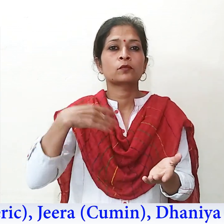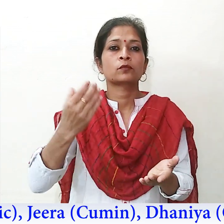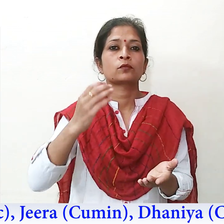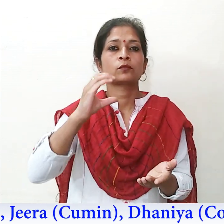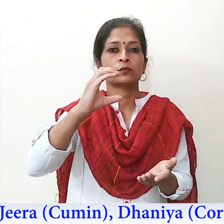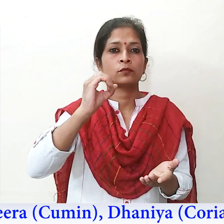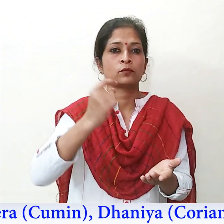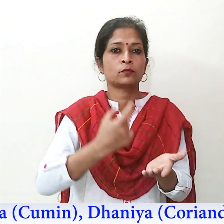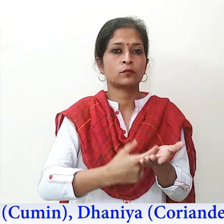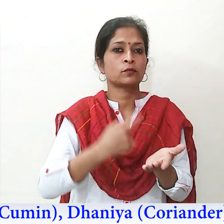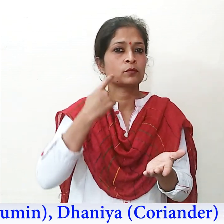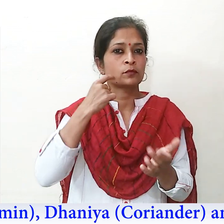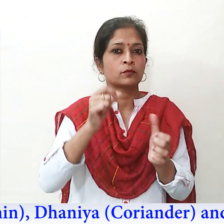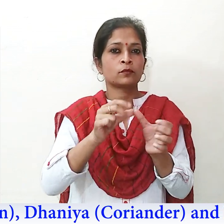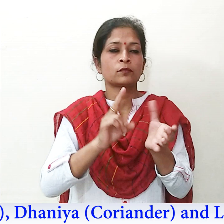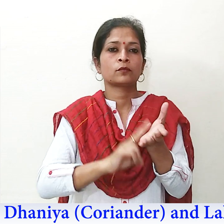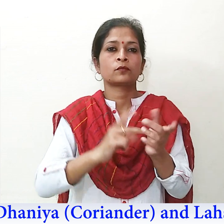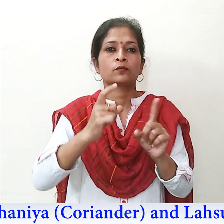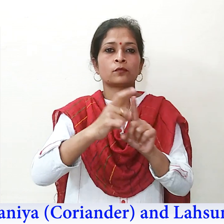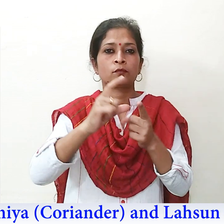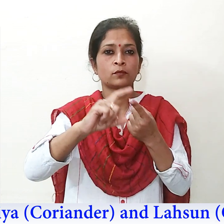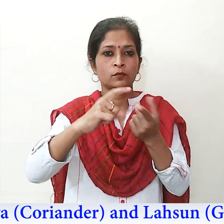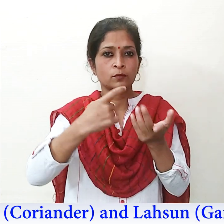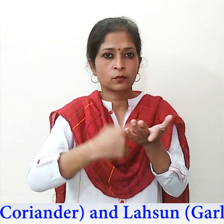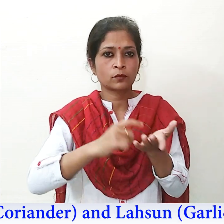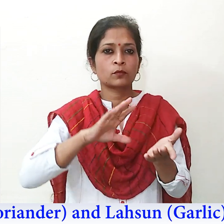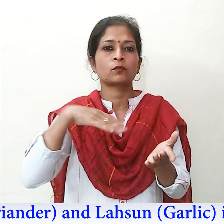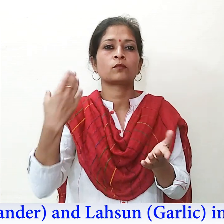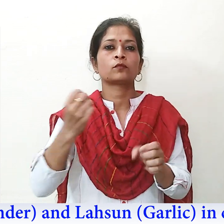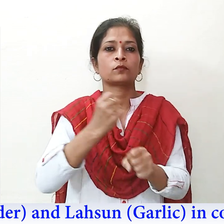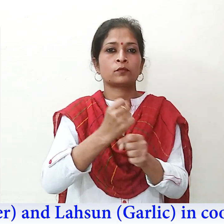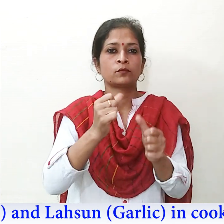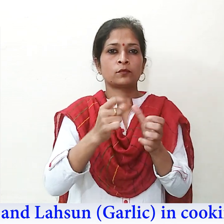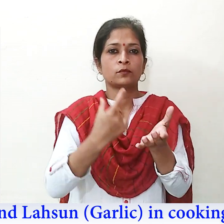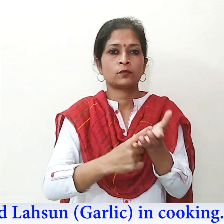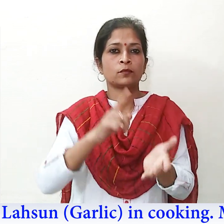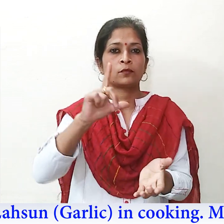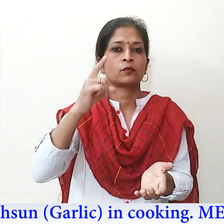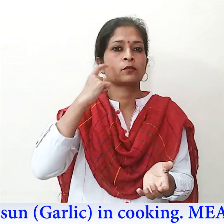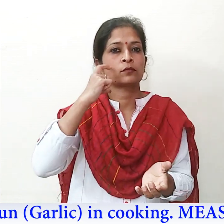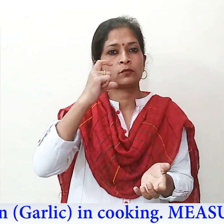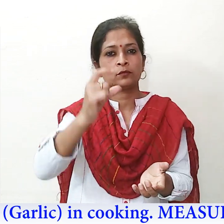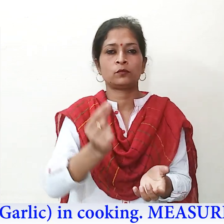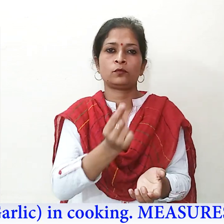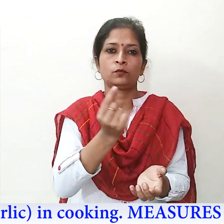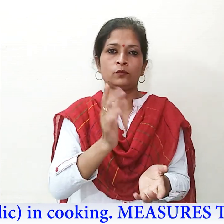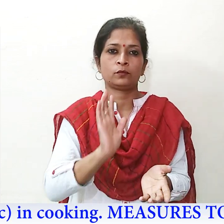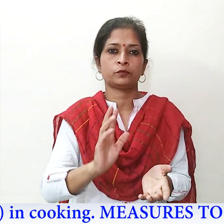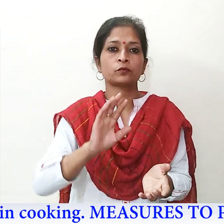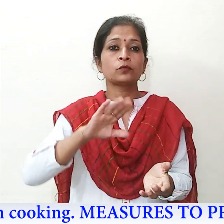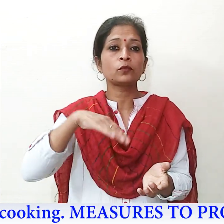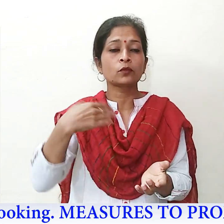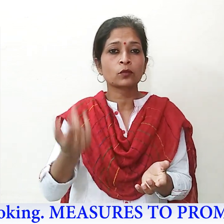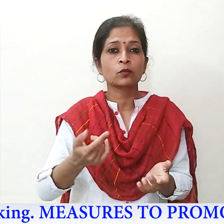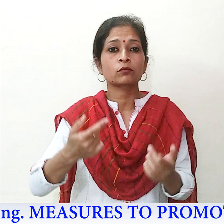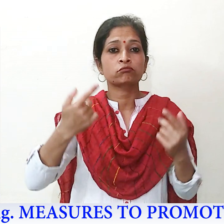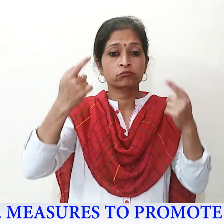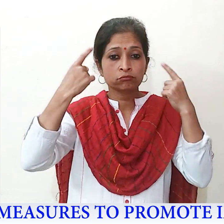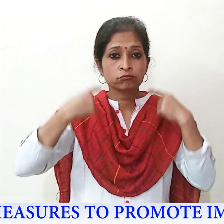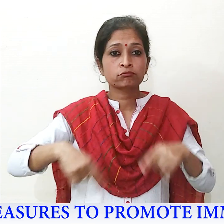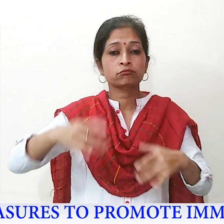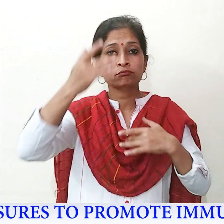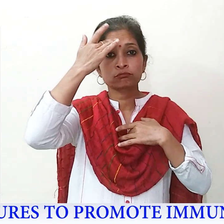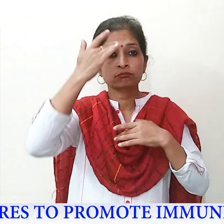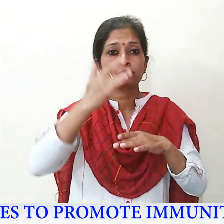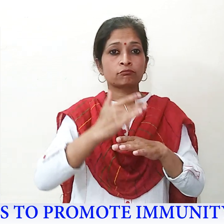Dhania, Coriander and Lehasan, Garlic in cooking. Measures to promote immunity